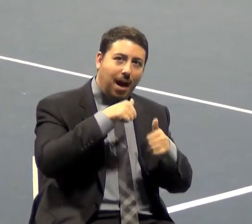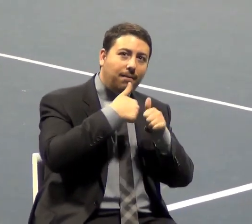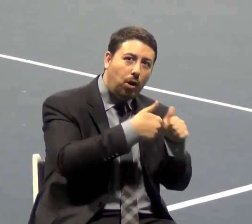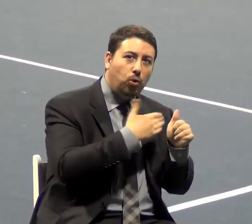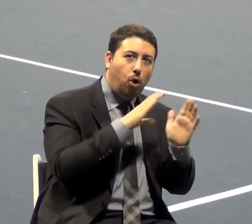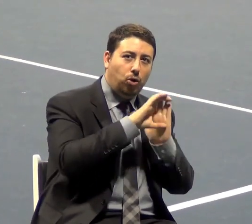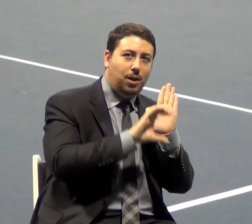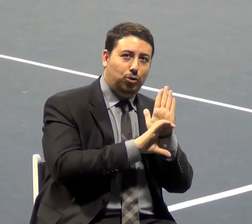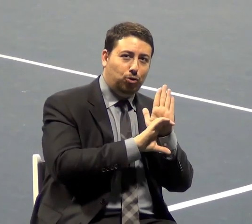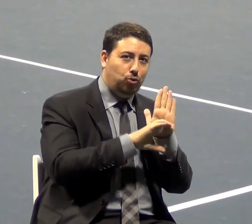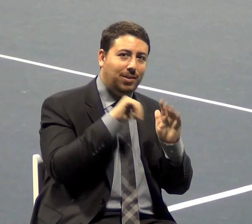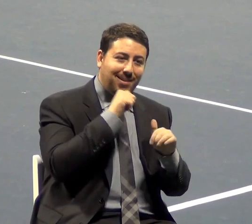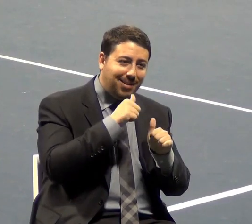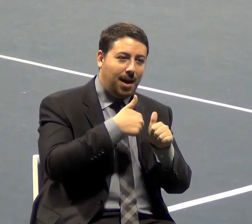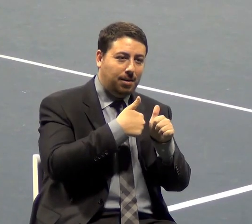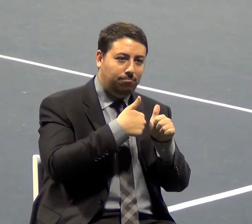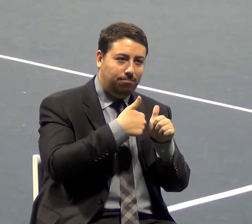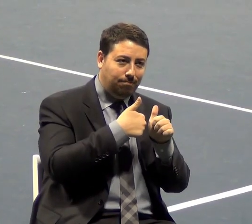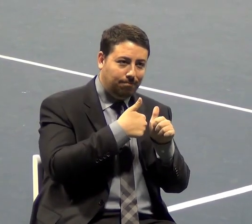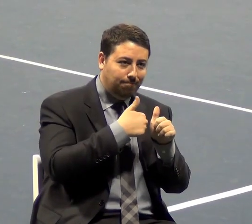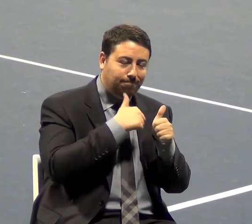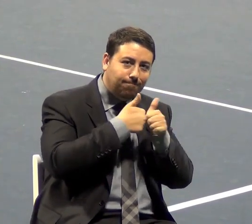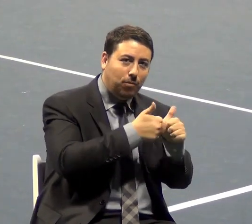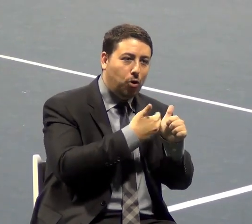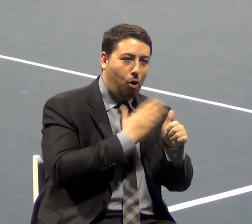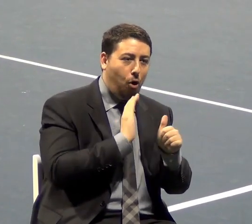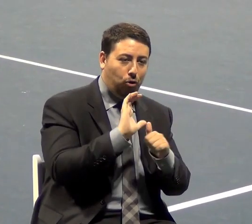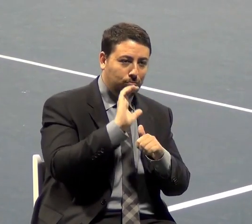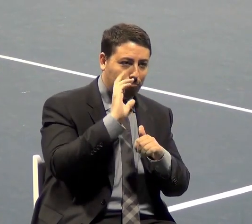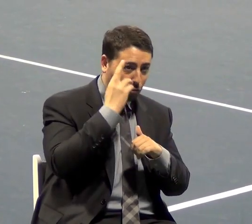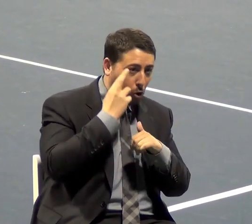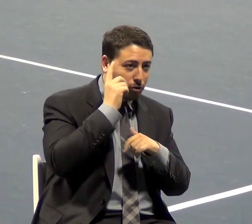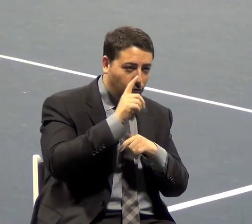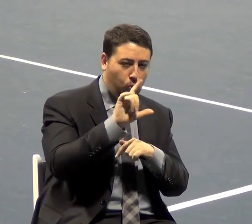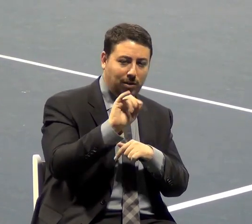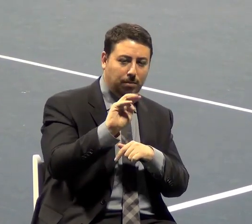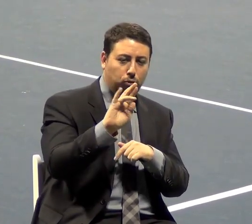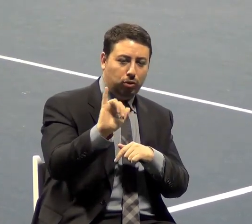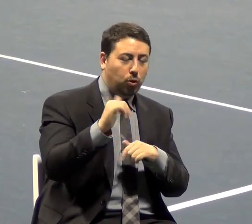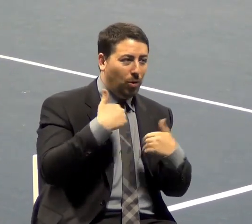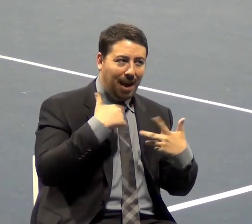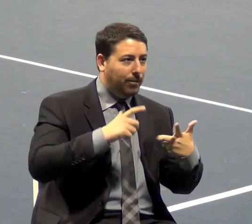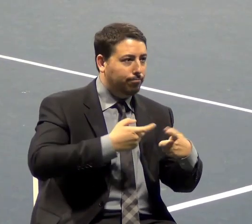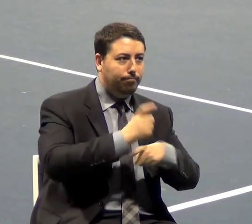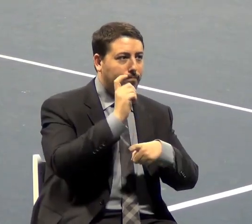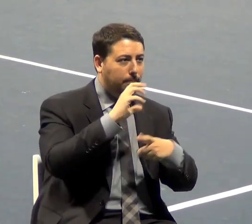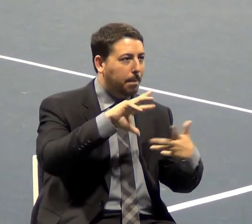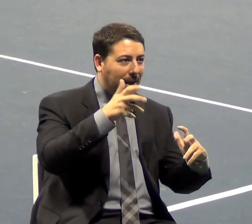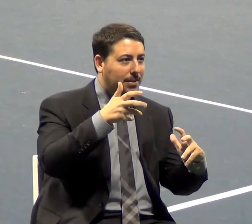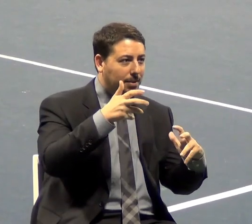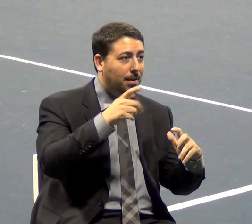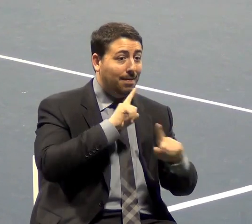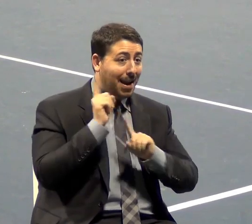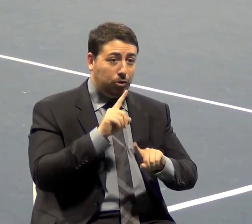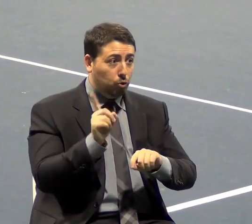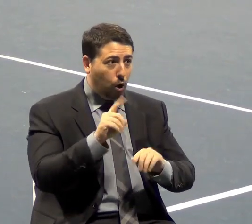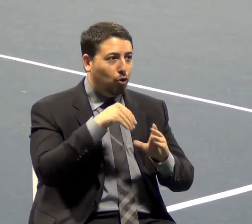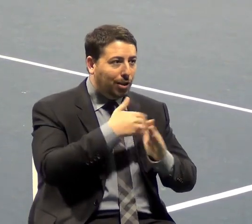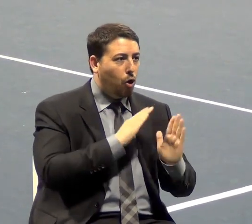and not being dedicated to the cause of liberty. We have a mess. The answers can be found in our Constitution and in